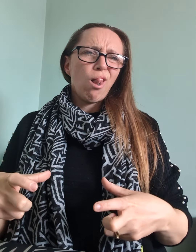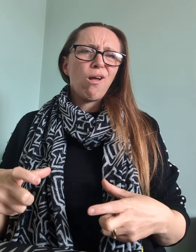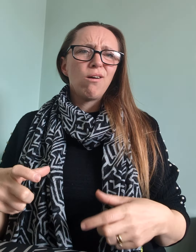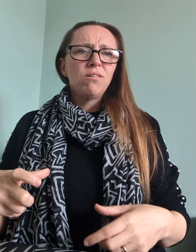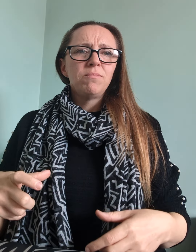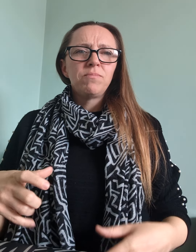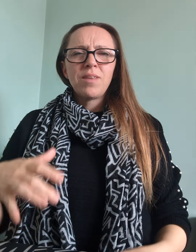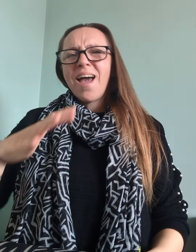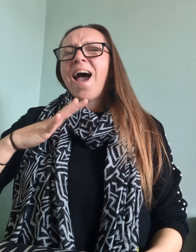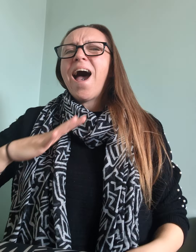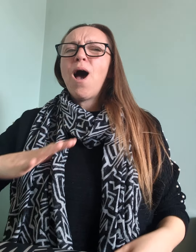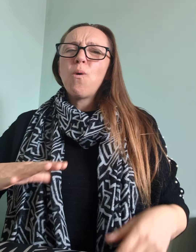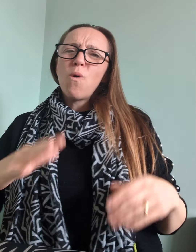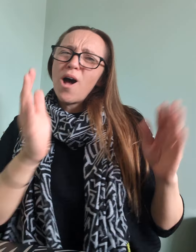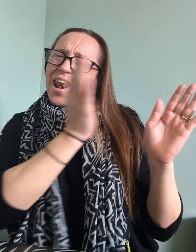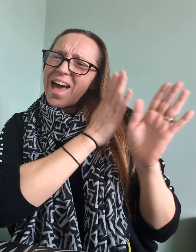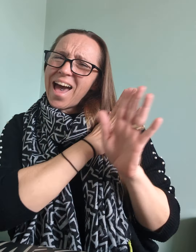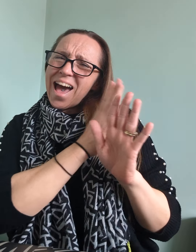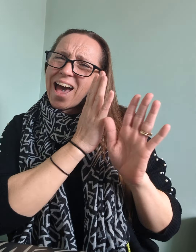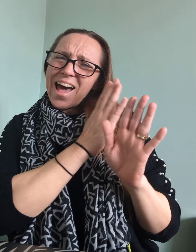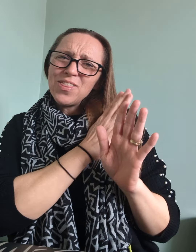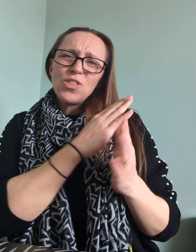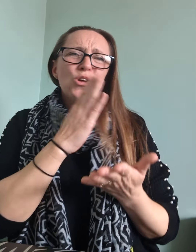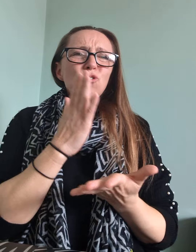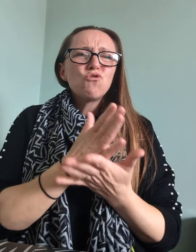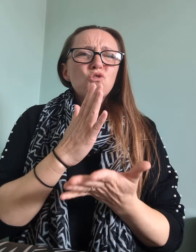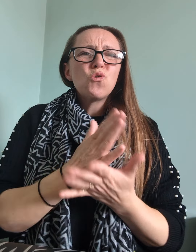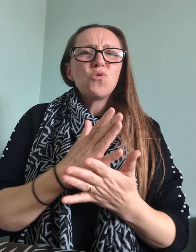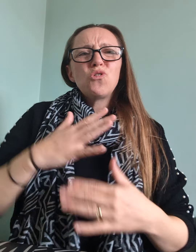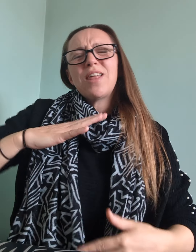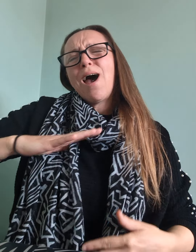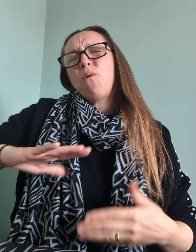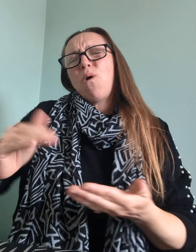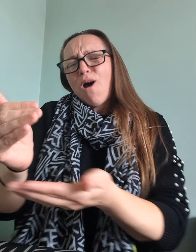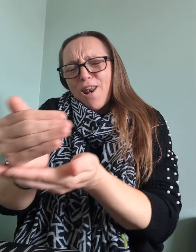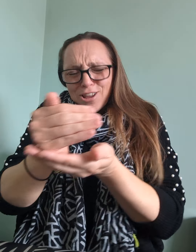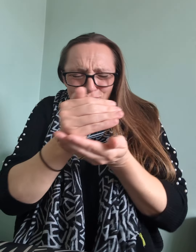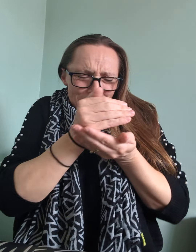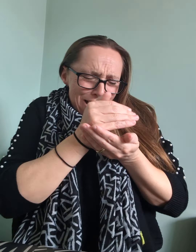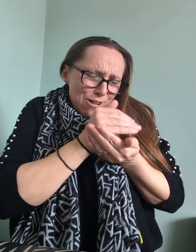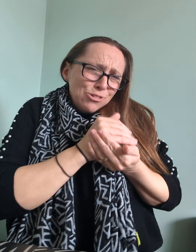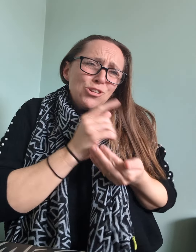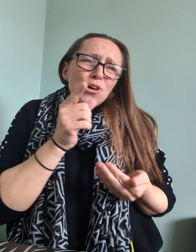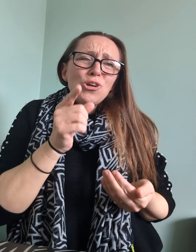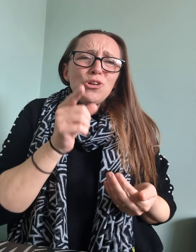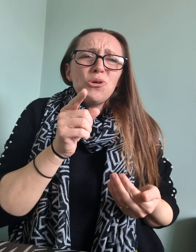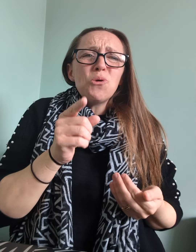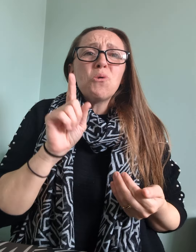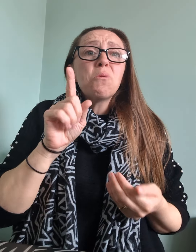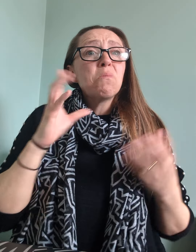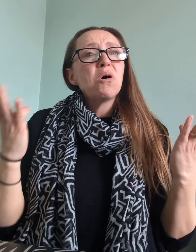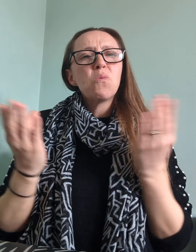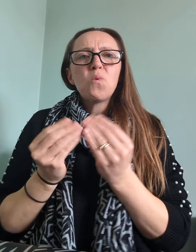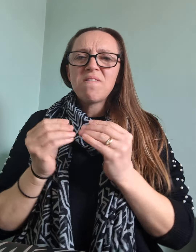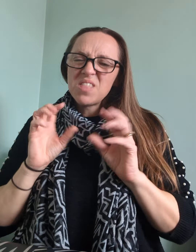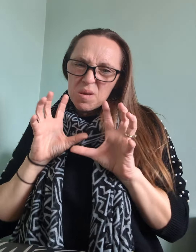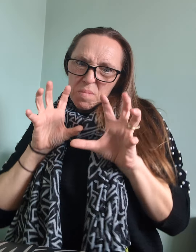I wanna hide the truth, I wanna shelter you But with the